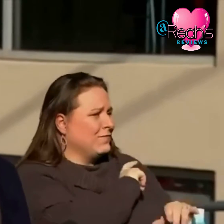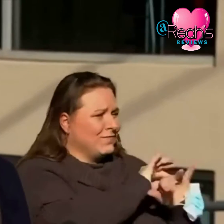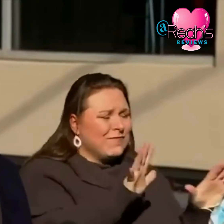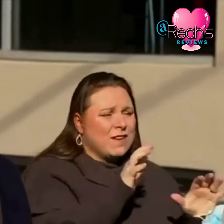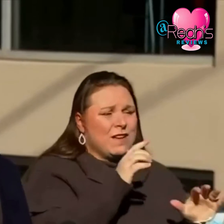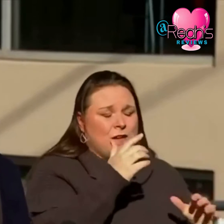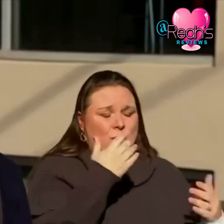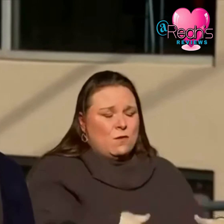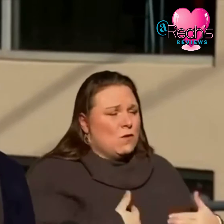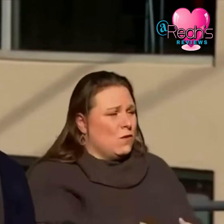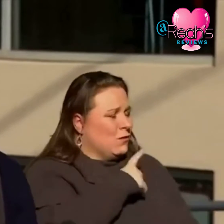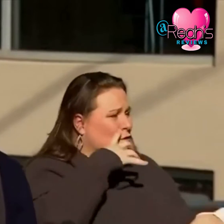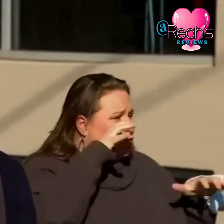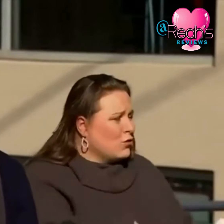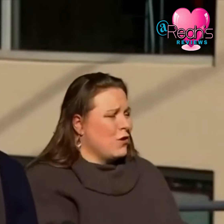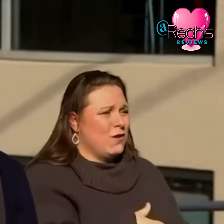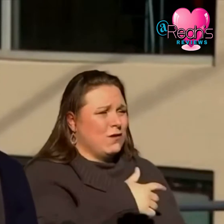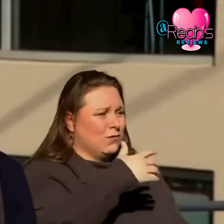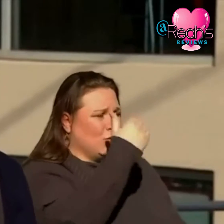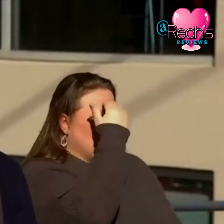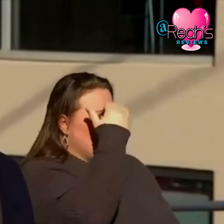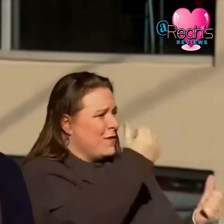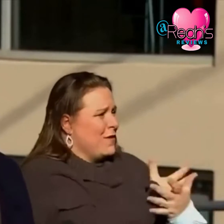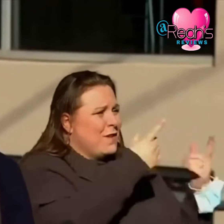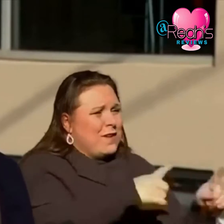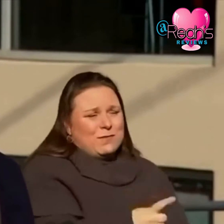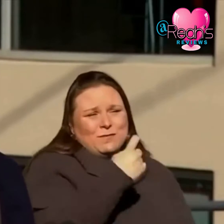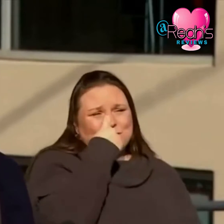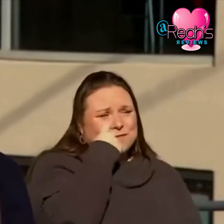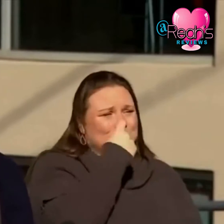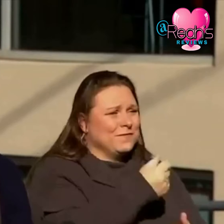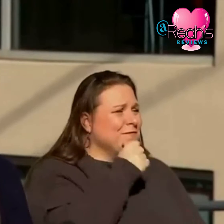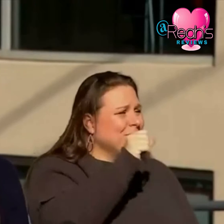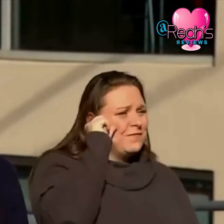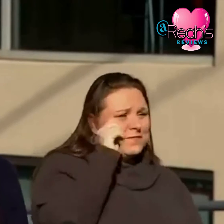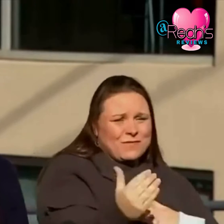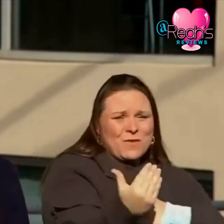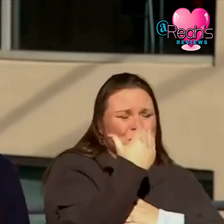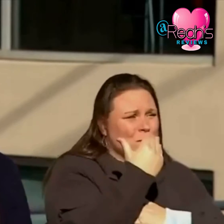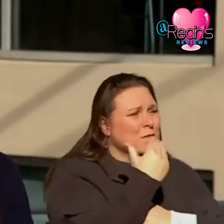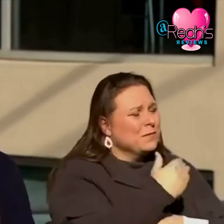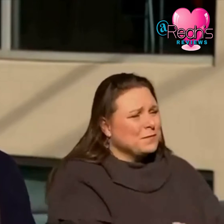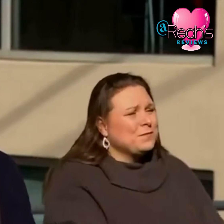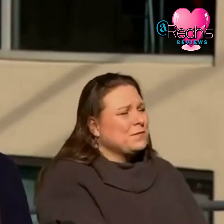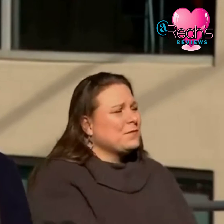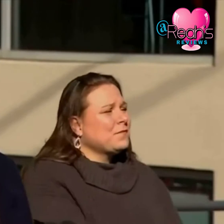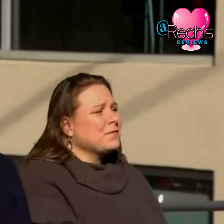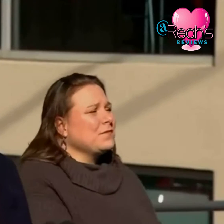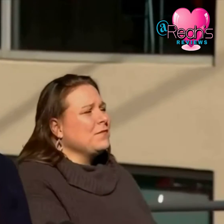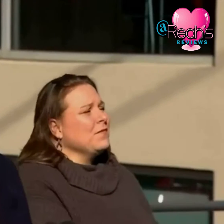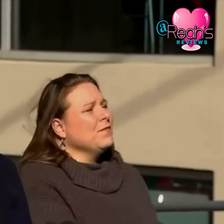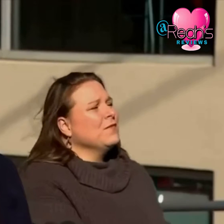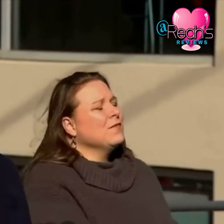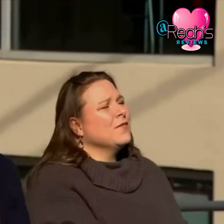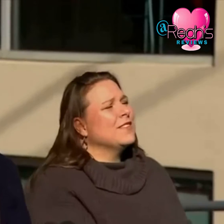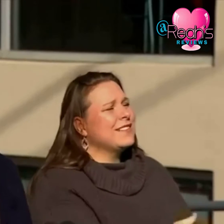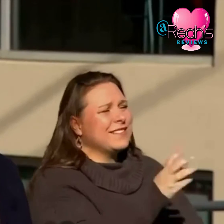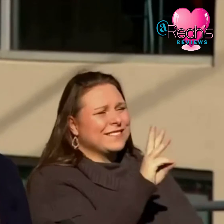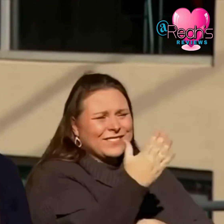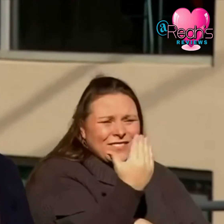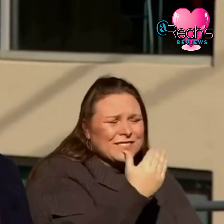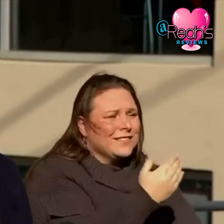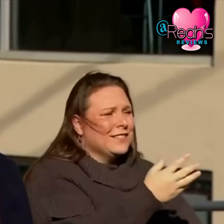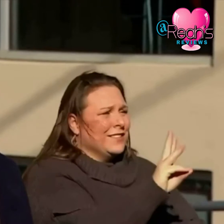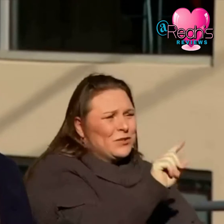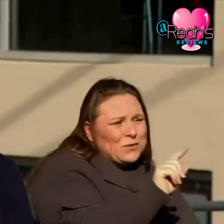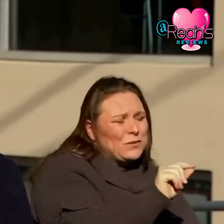enforcement has that ever been plainer to me than what happened early yesterday morning 6 15 6 20 or 6 30 or